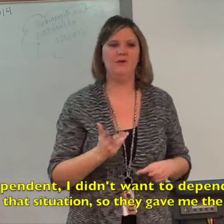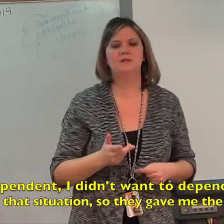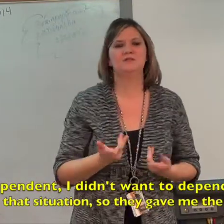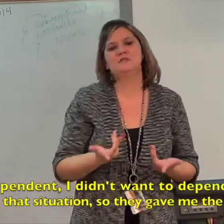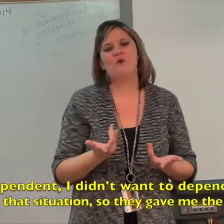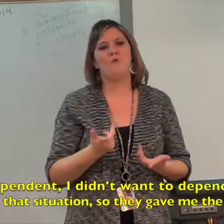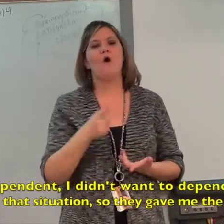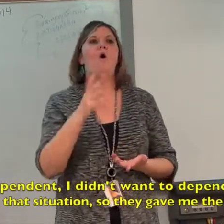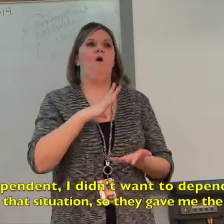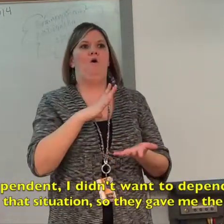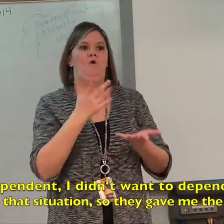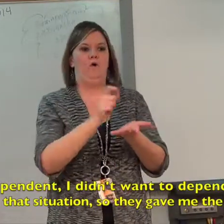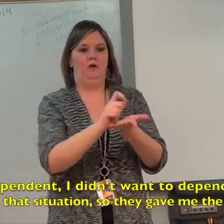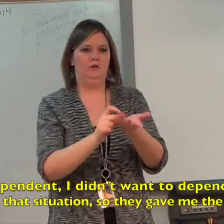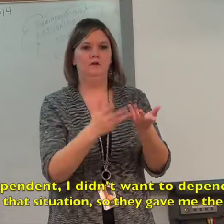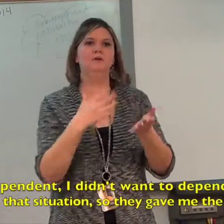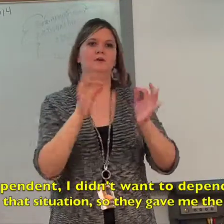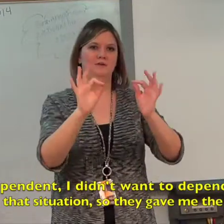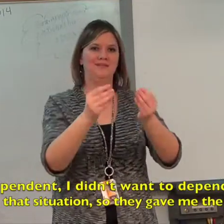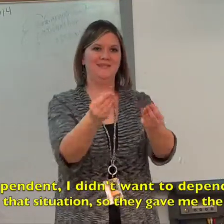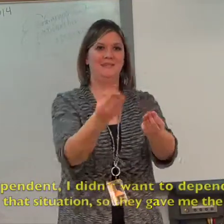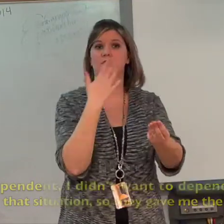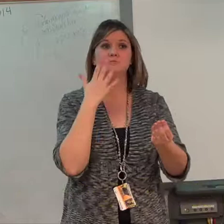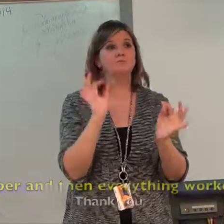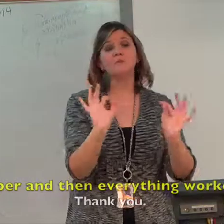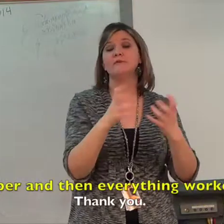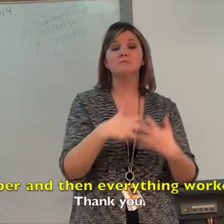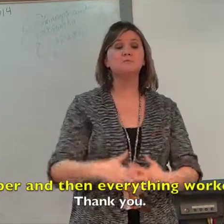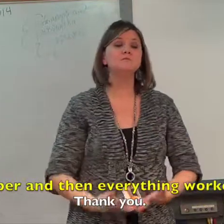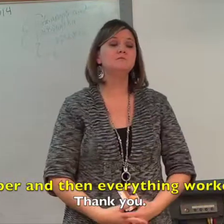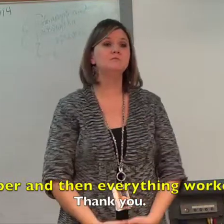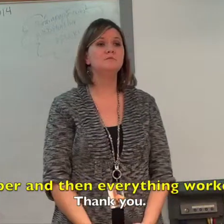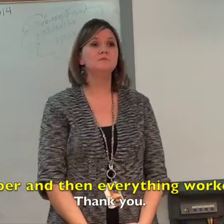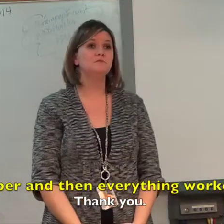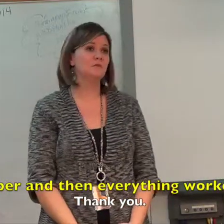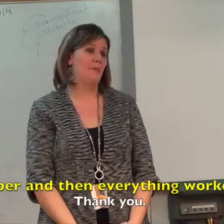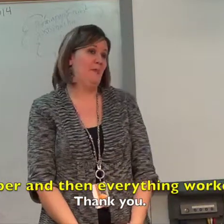in that situation. So they gave me the pencil and paper and then everything worked out.